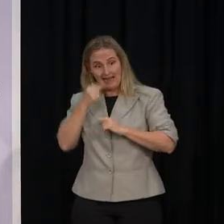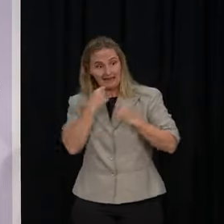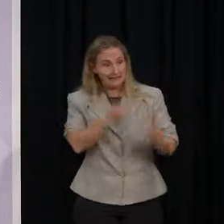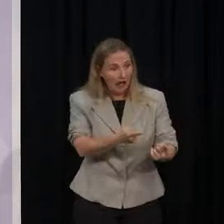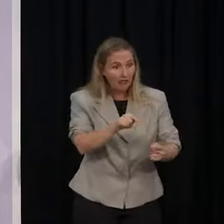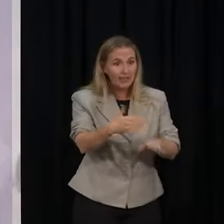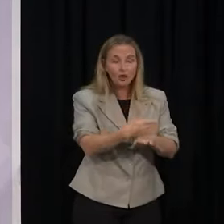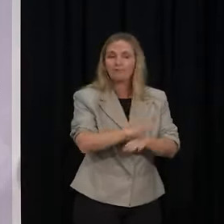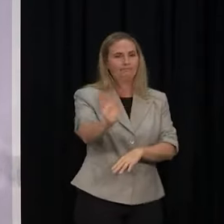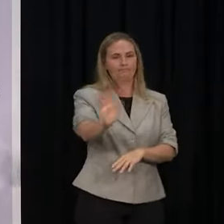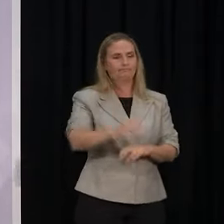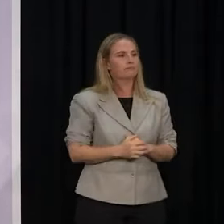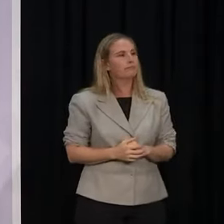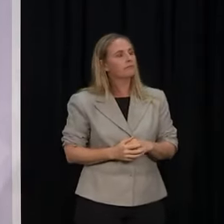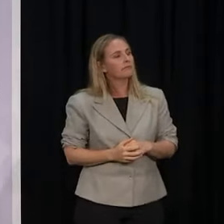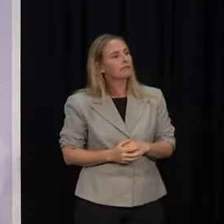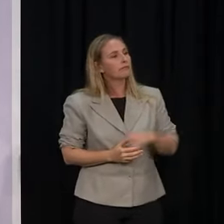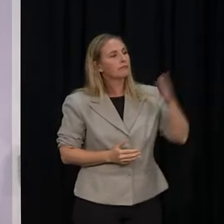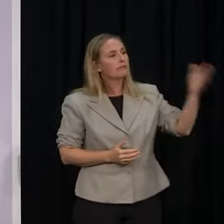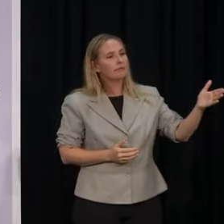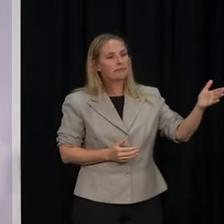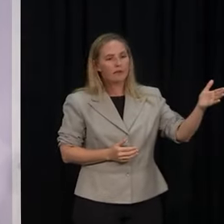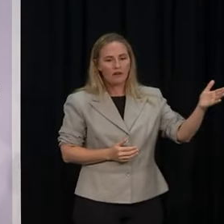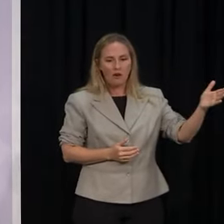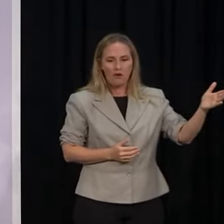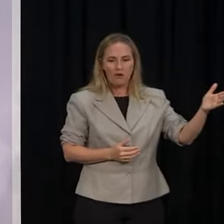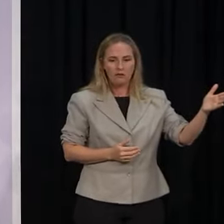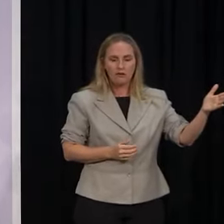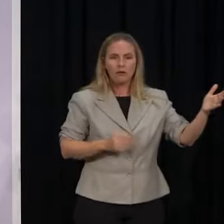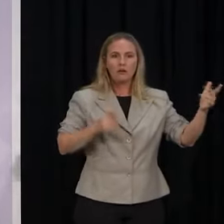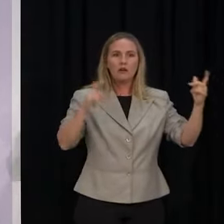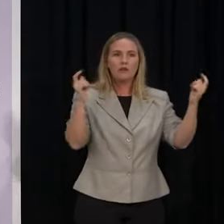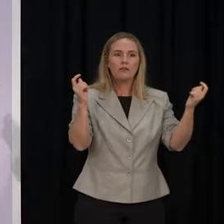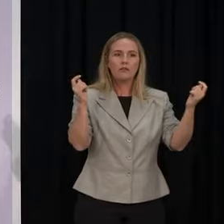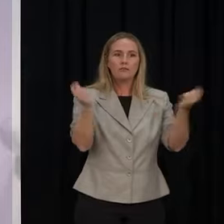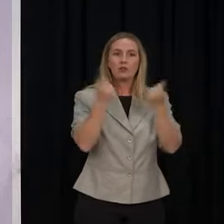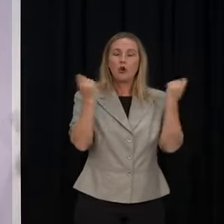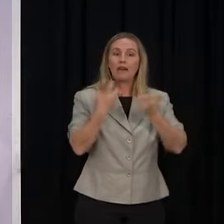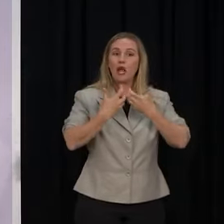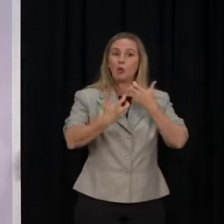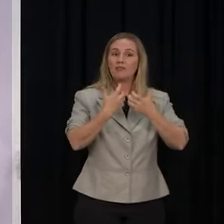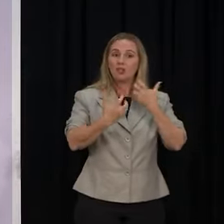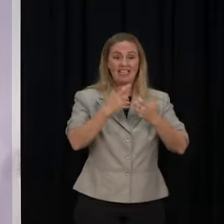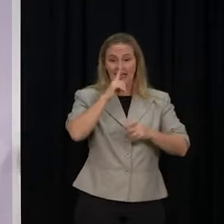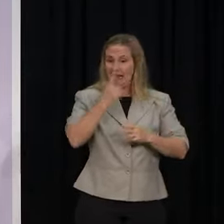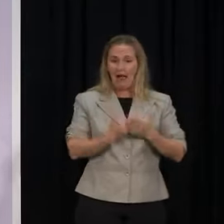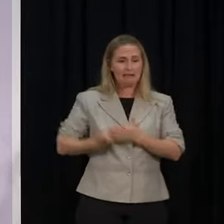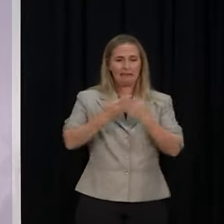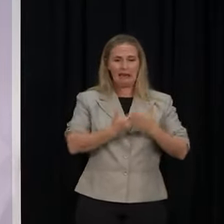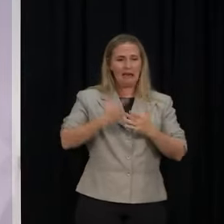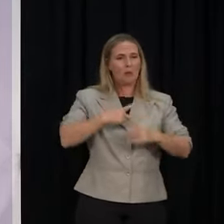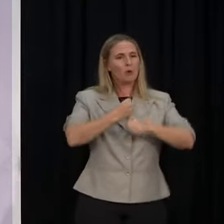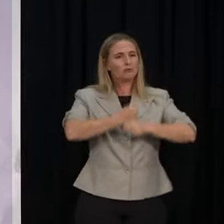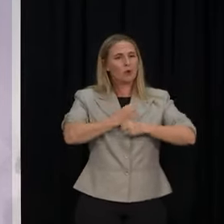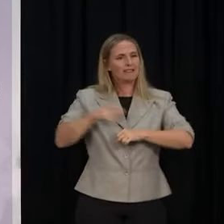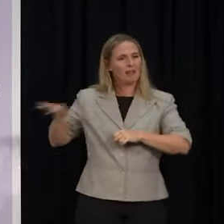What is your response to Victoria University students who are frustrated with being unable to study on their campus due to protests you've refused to engage with? Perhaps this is a local